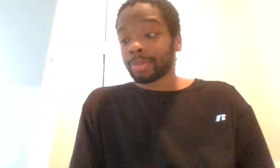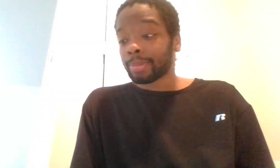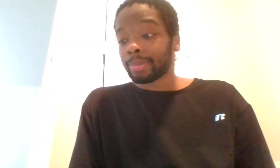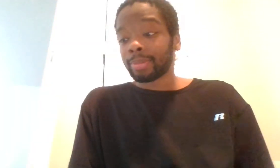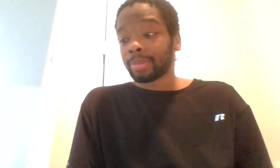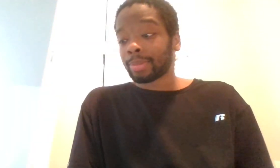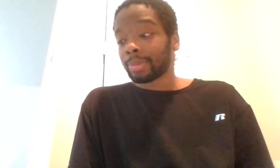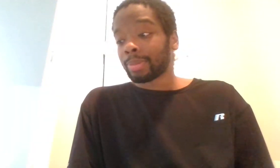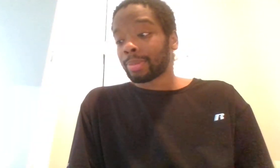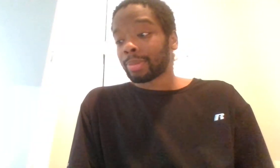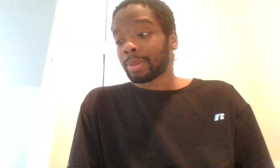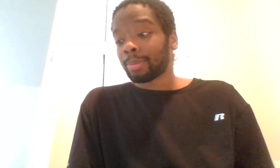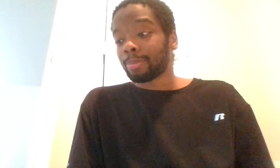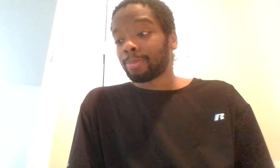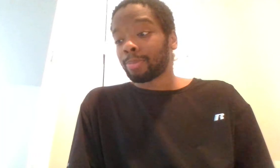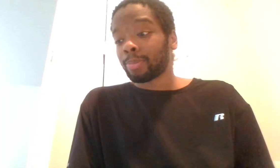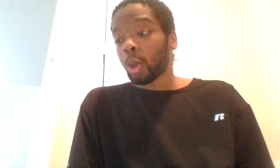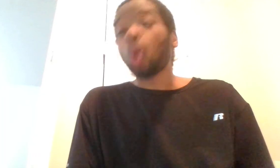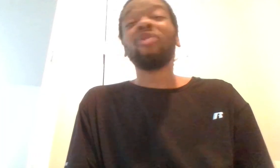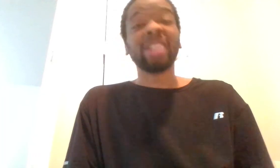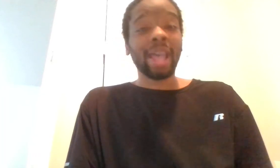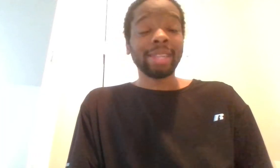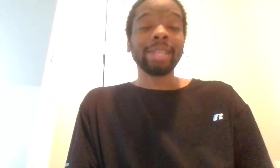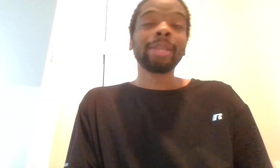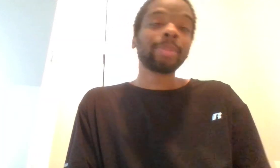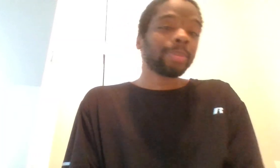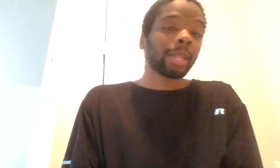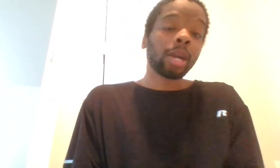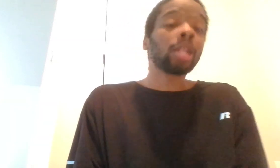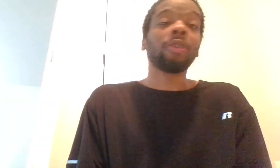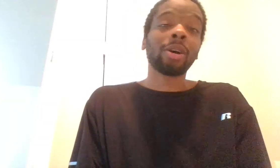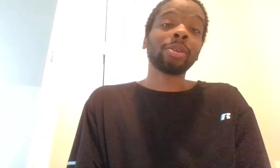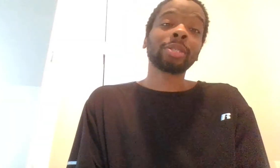over 90 color of laws.